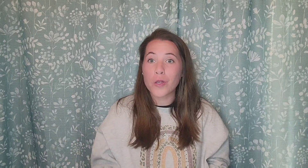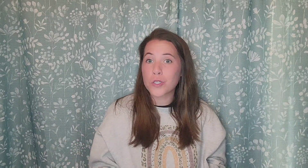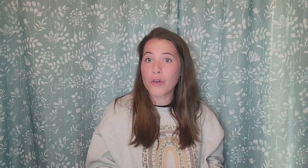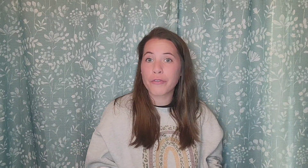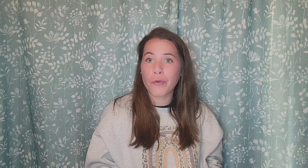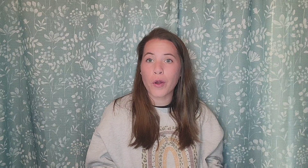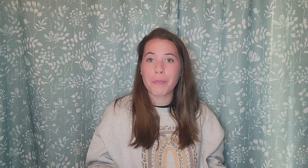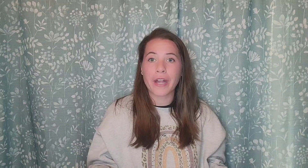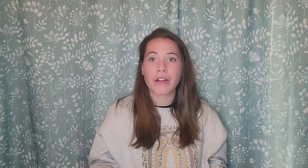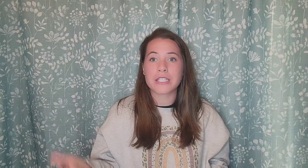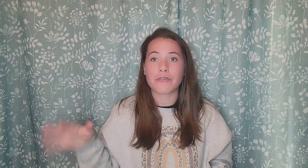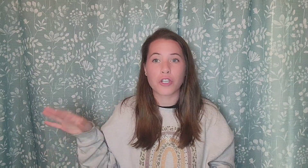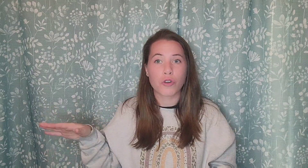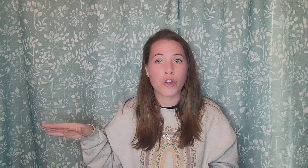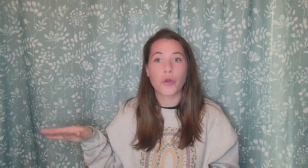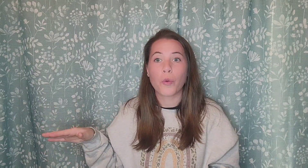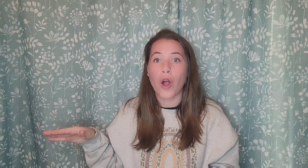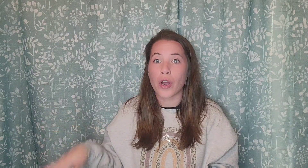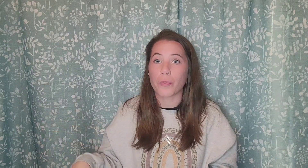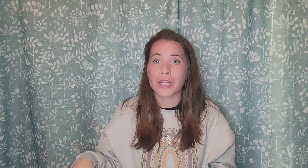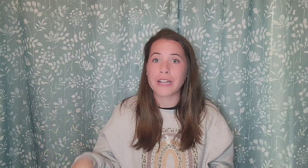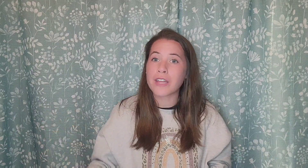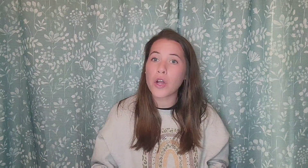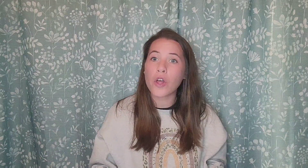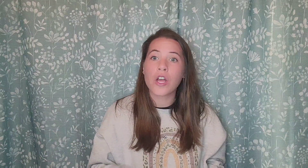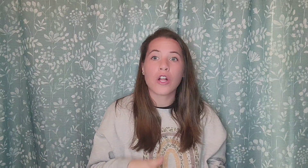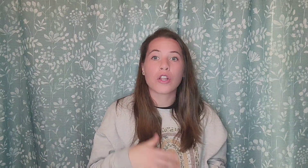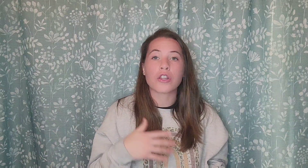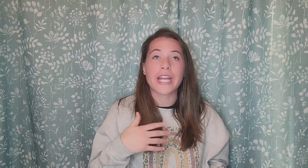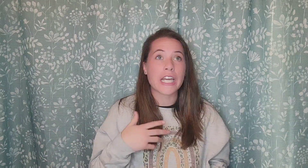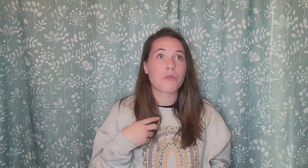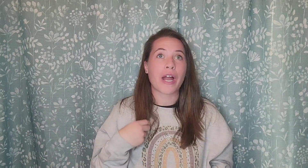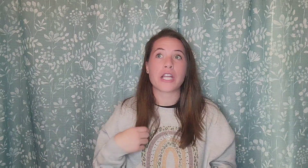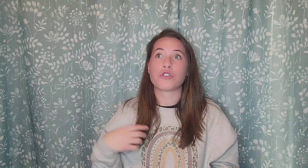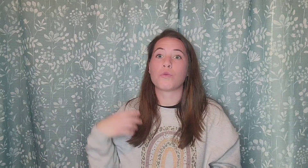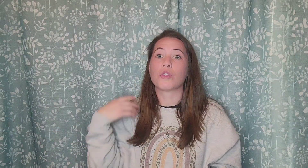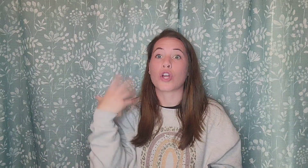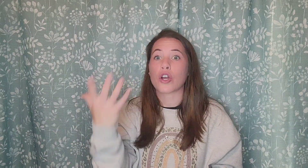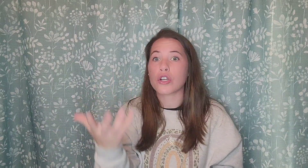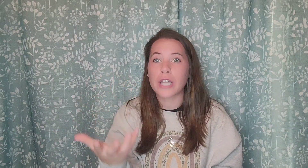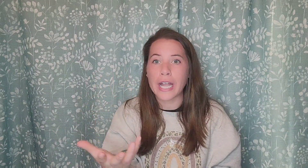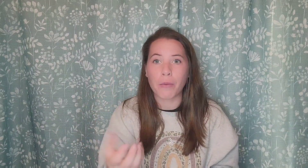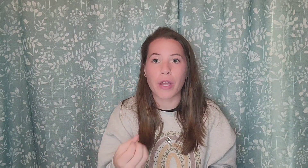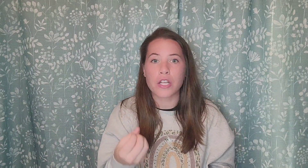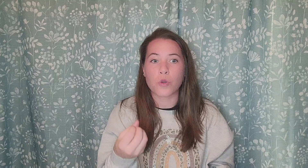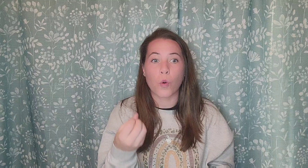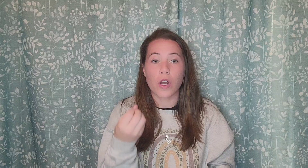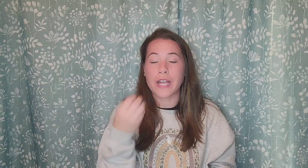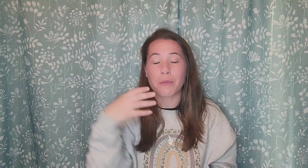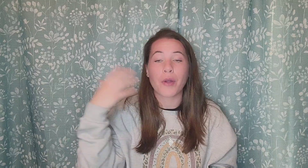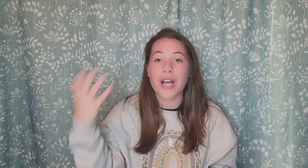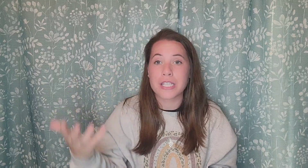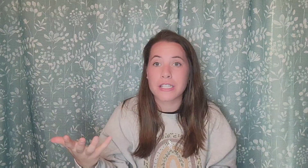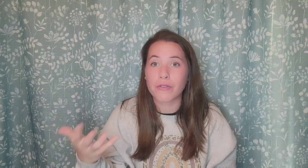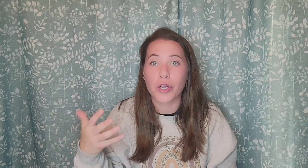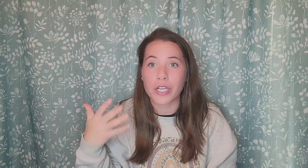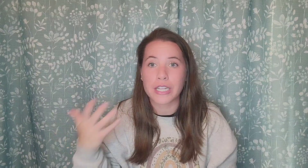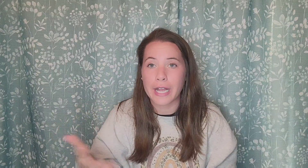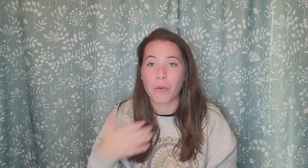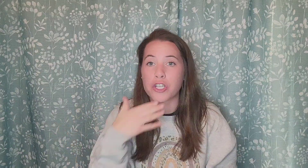Also for parents of children who are really little, getting ready to learn language or in the process of learning language